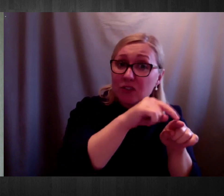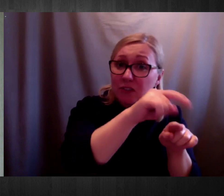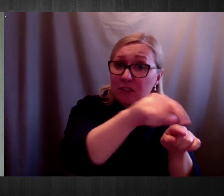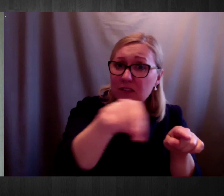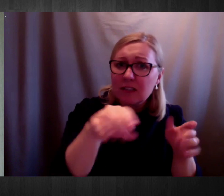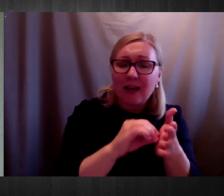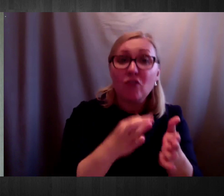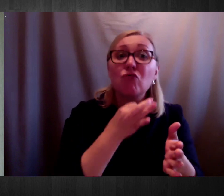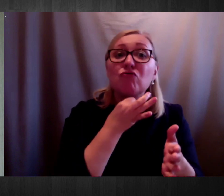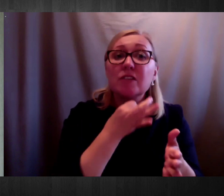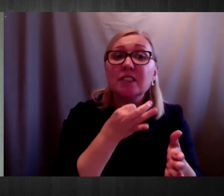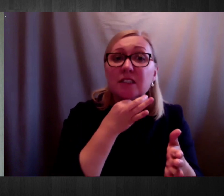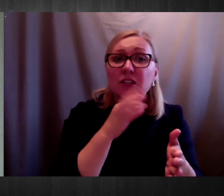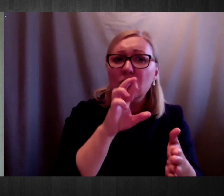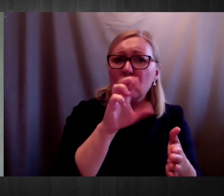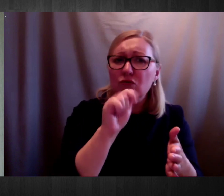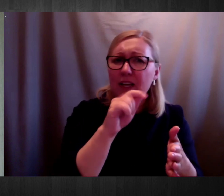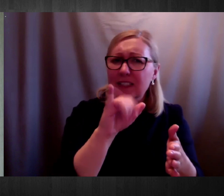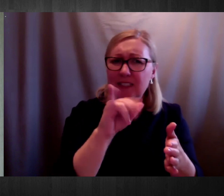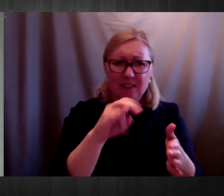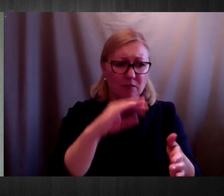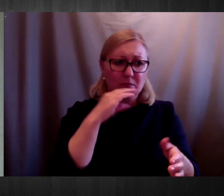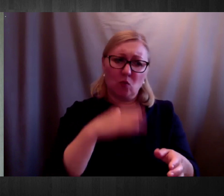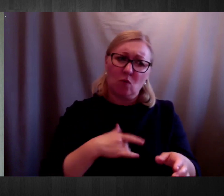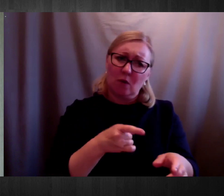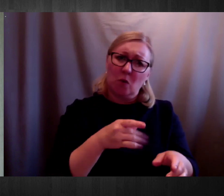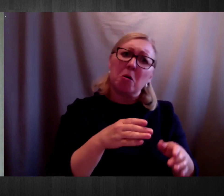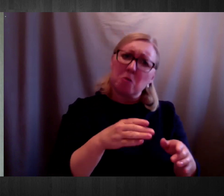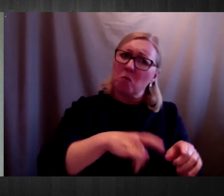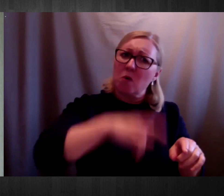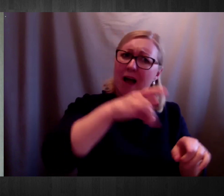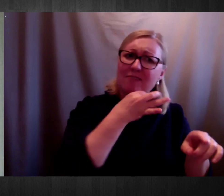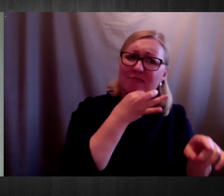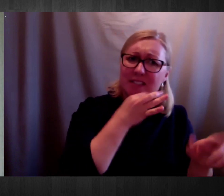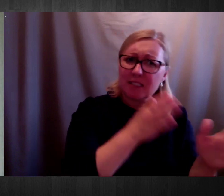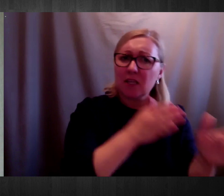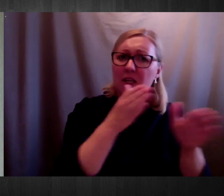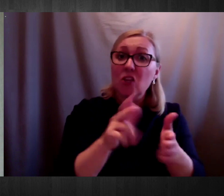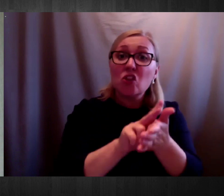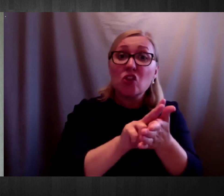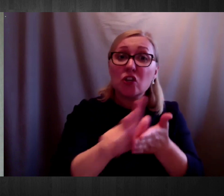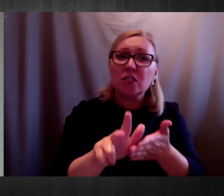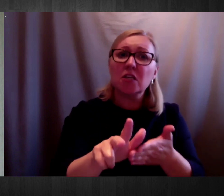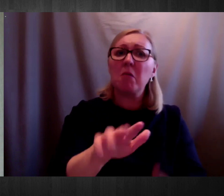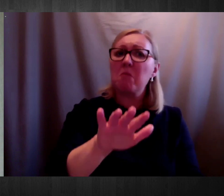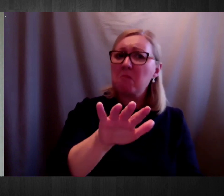and 13% had moderate risk ratings of 30%.